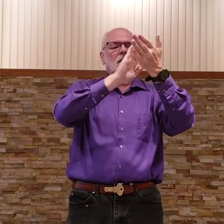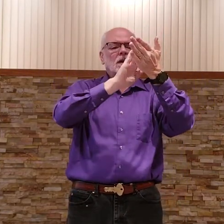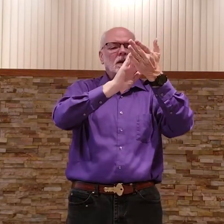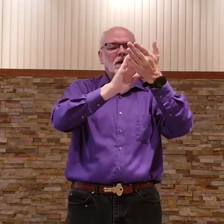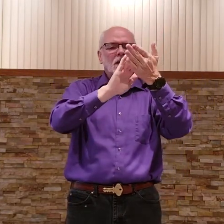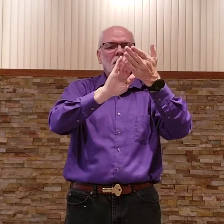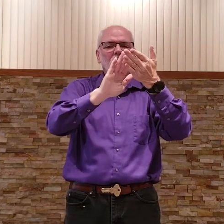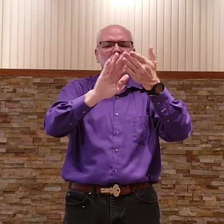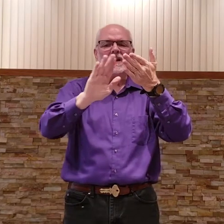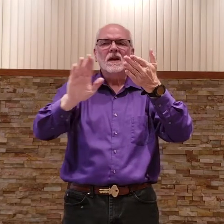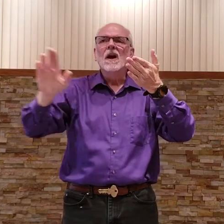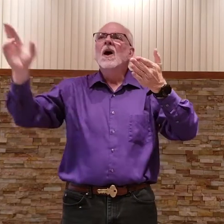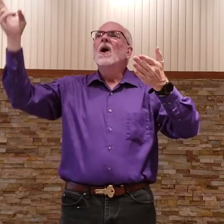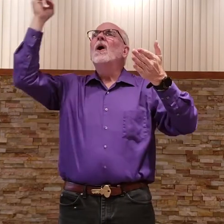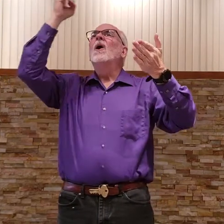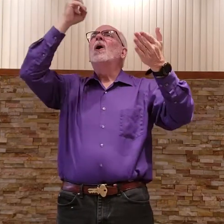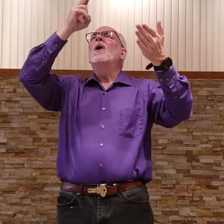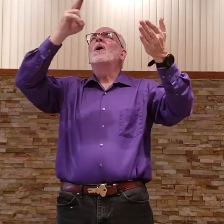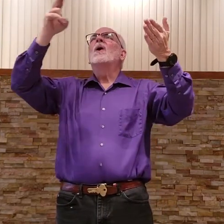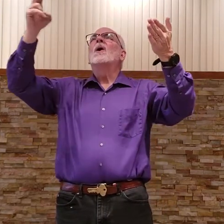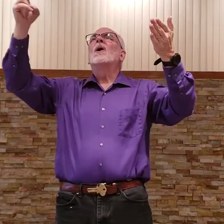Holy, Holy,